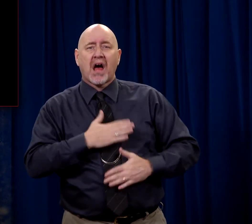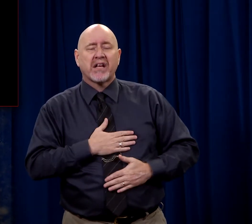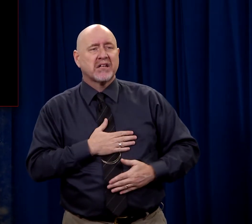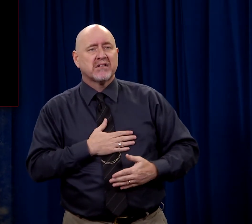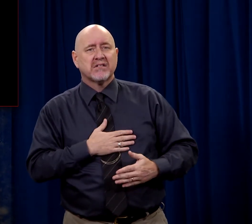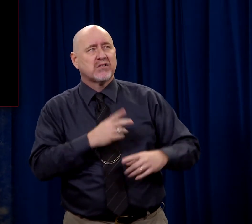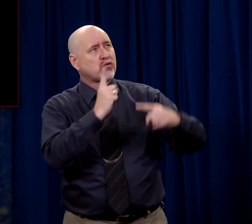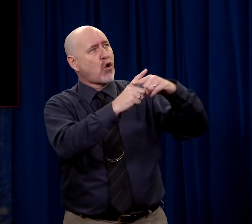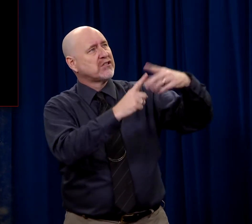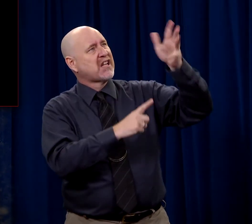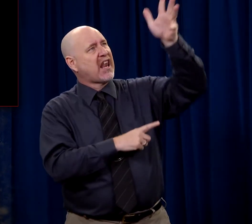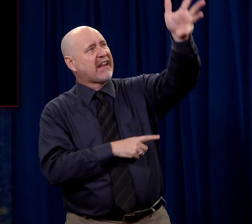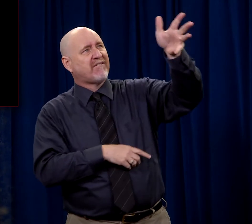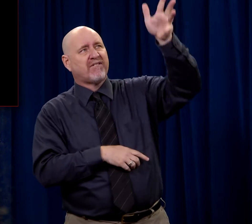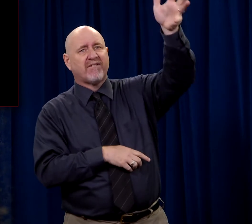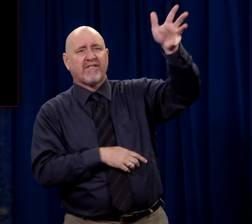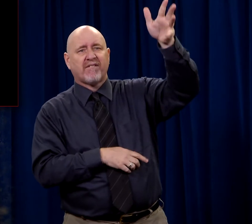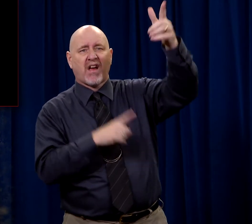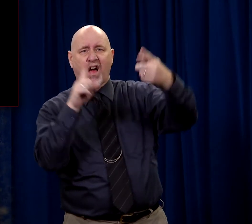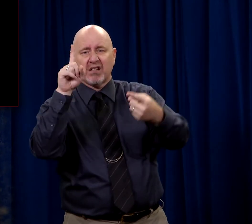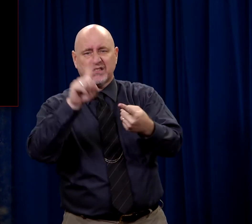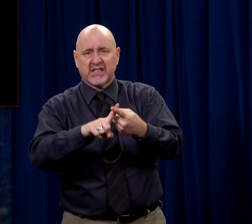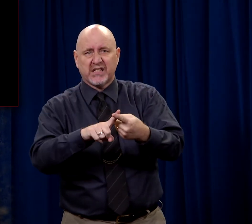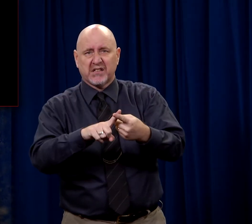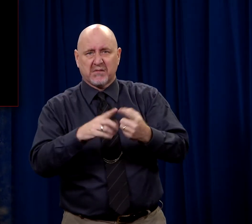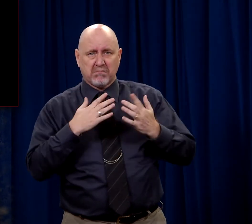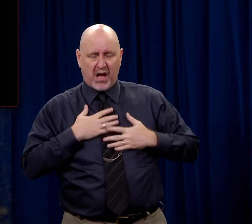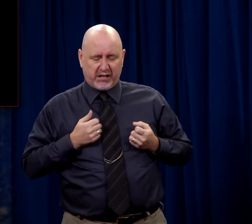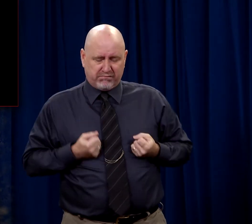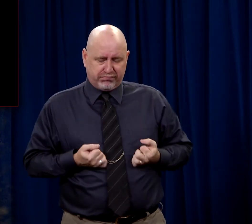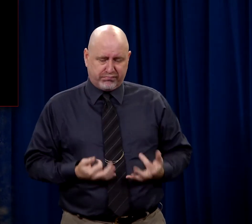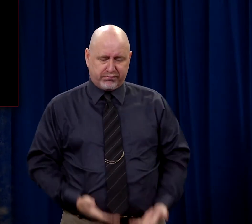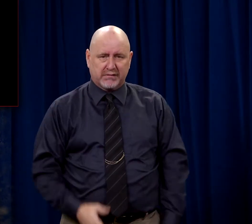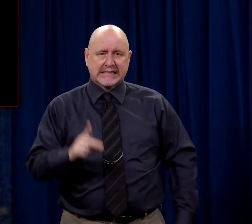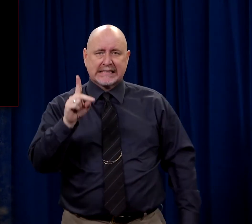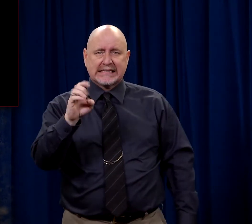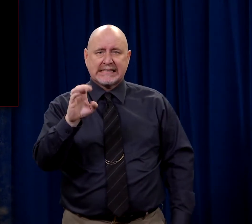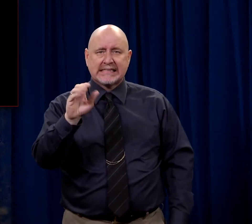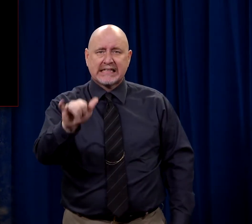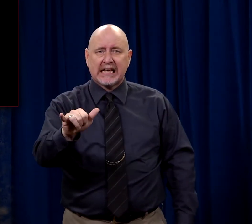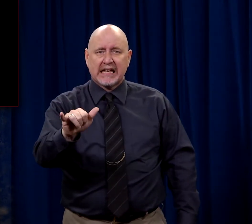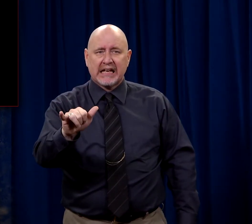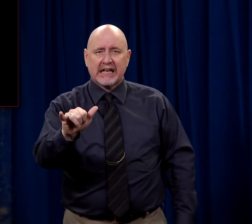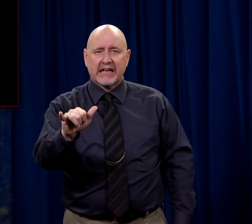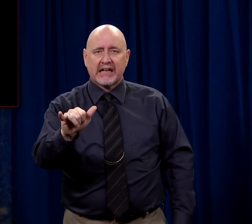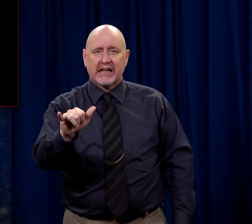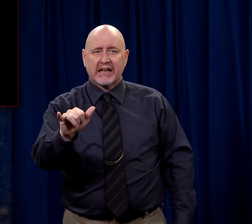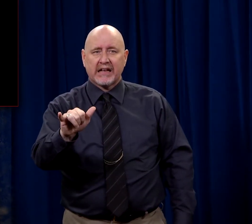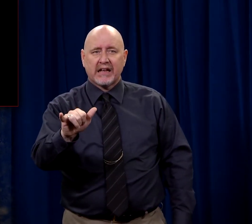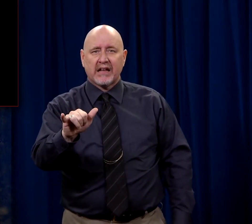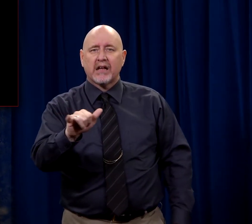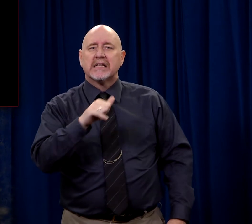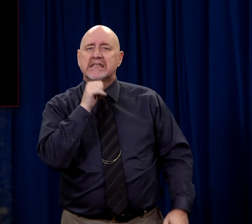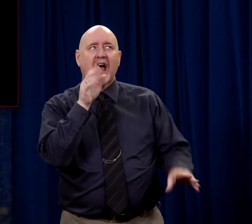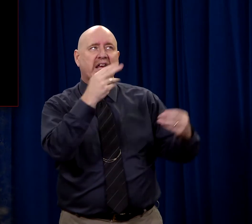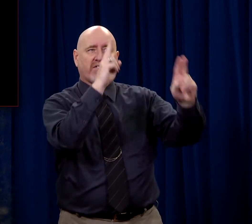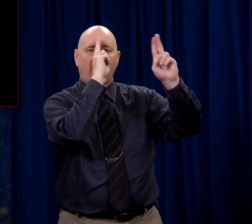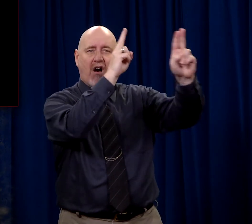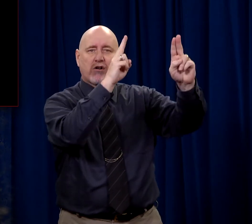would leave the victim on the cross until he decayed. They wanted to dishonor the dead in order